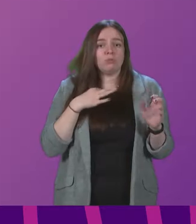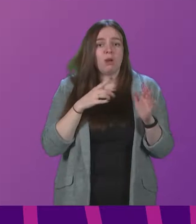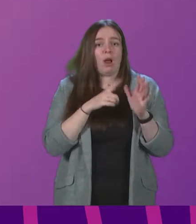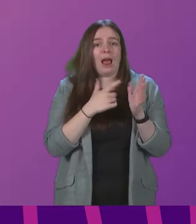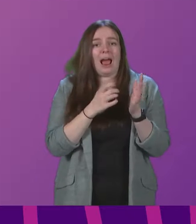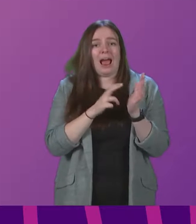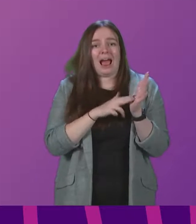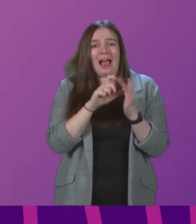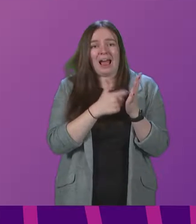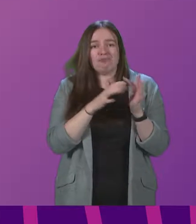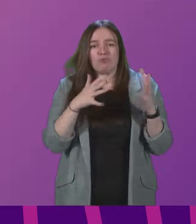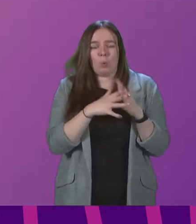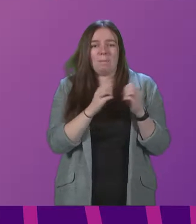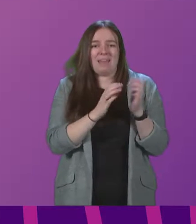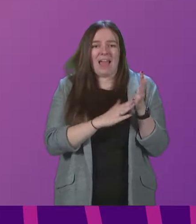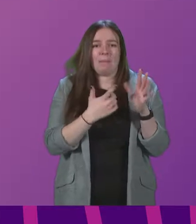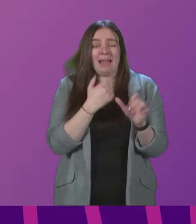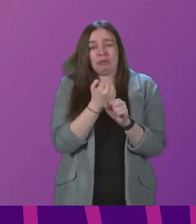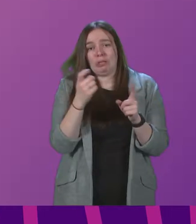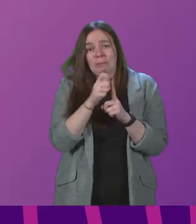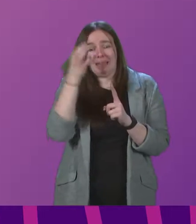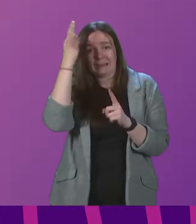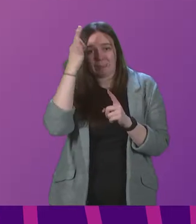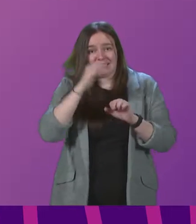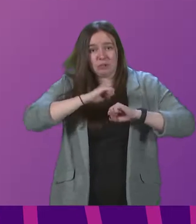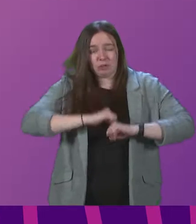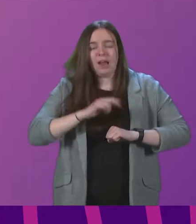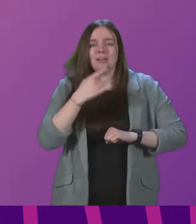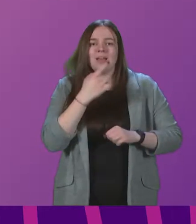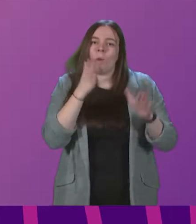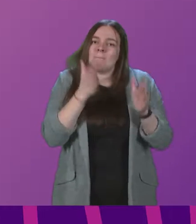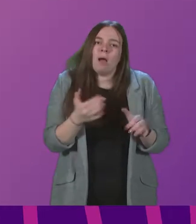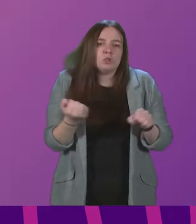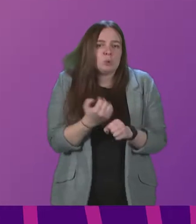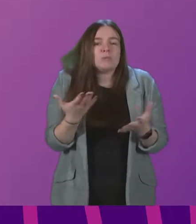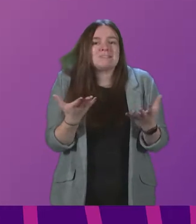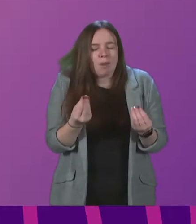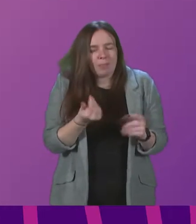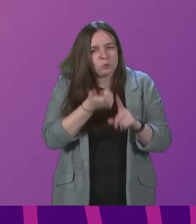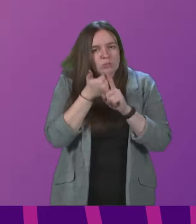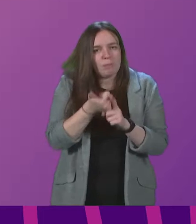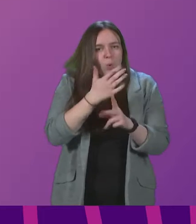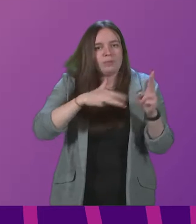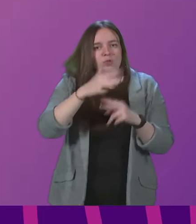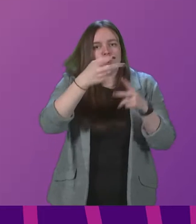BMA Scotland GP committee chair? He said, we must do something to support the social care workforce,